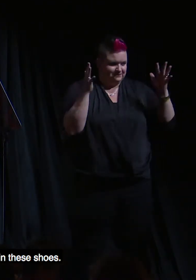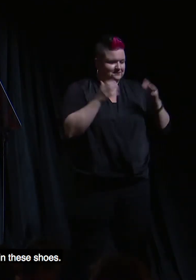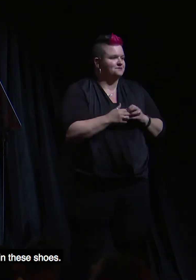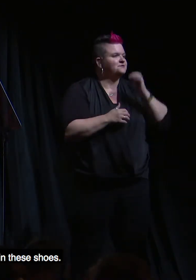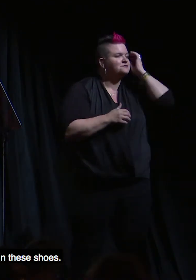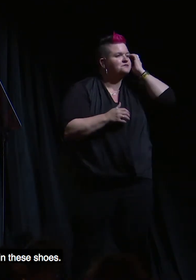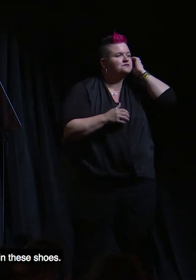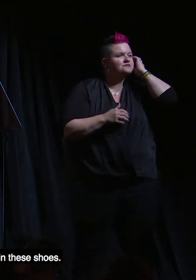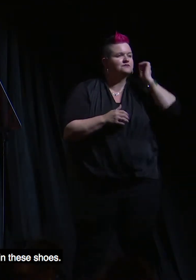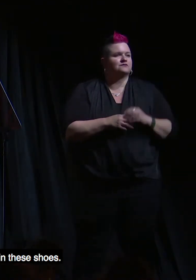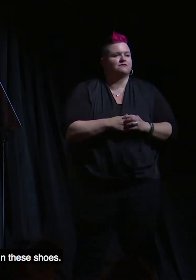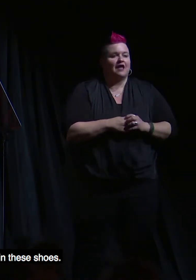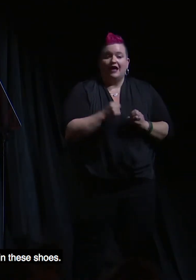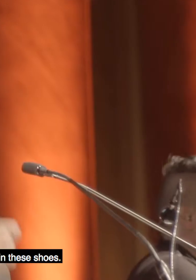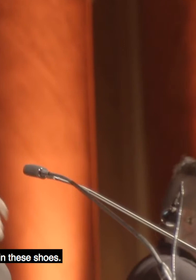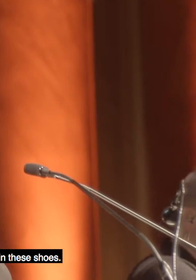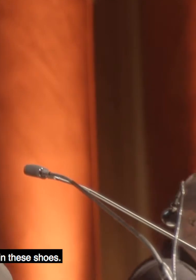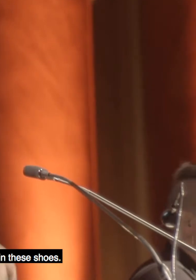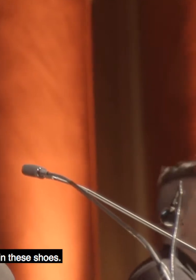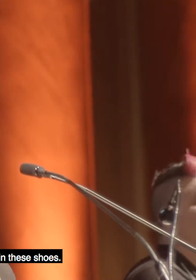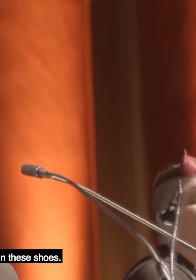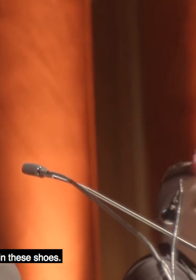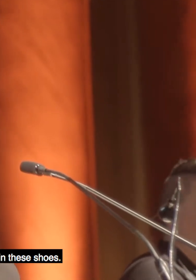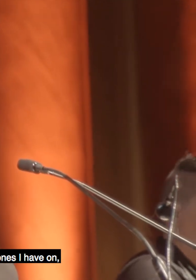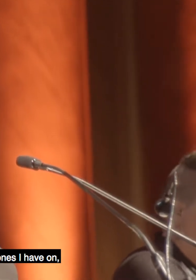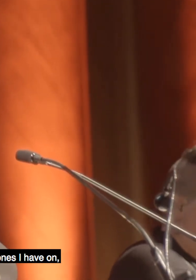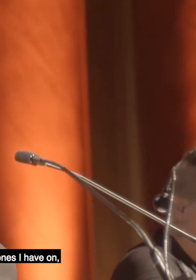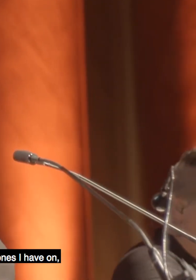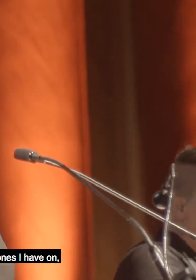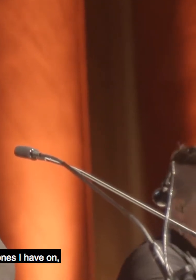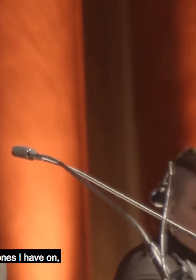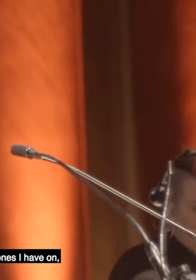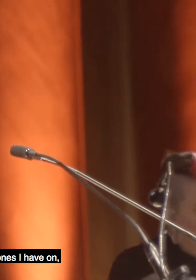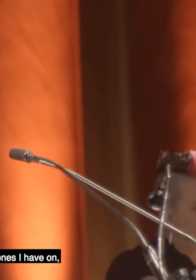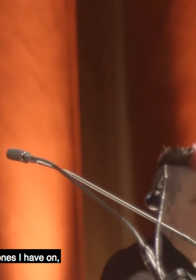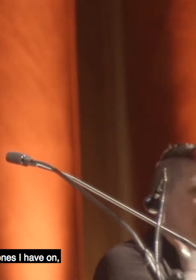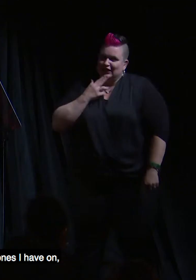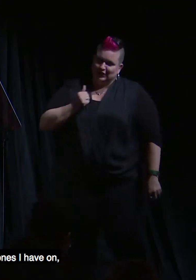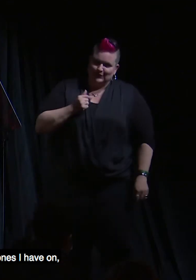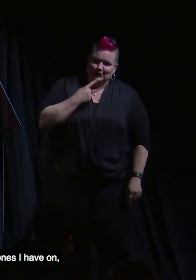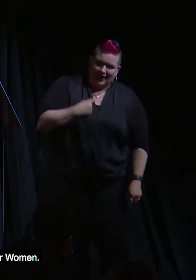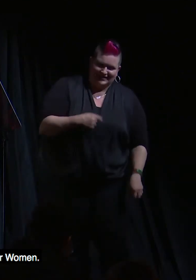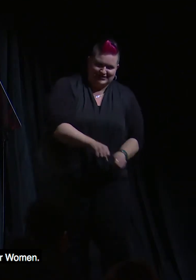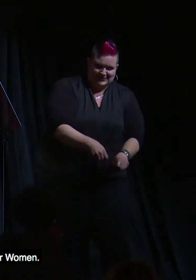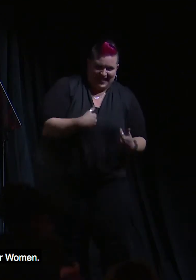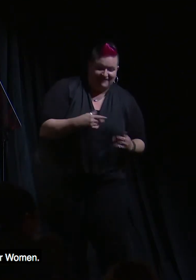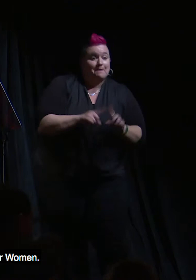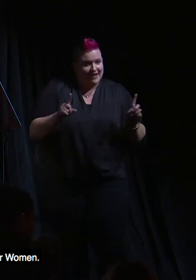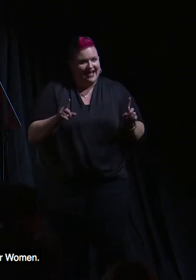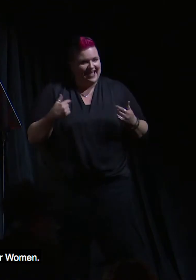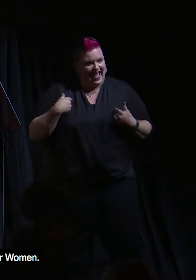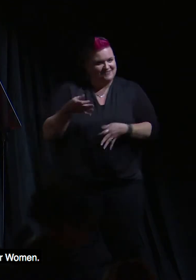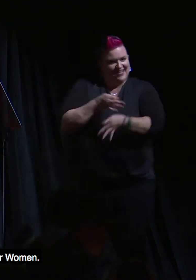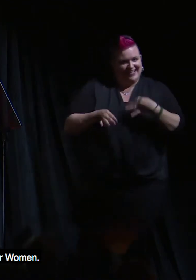I have to call out those who have stood in these shoes. Okay, maybe not these really cute red ones I have on. But